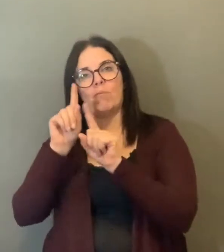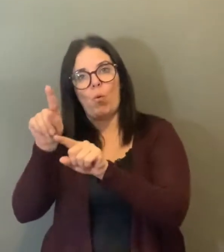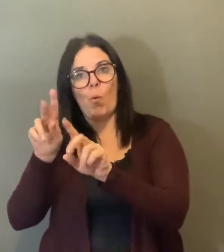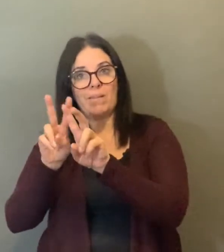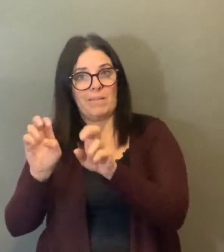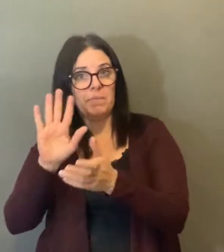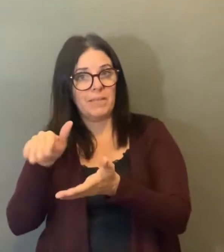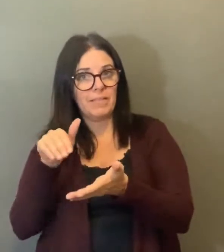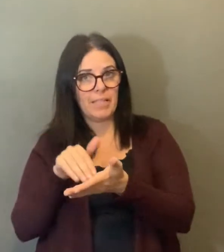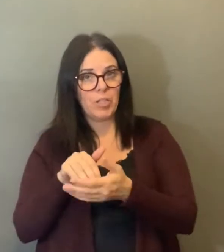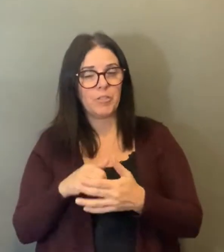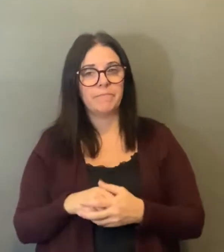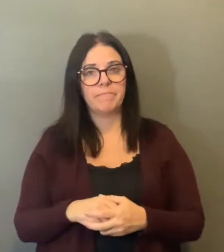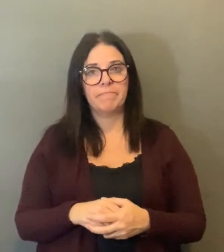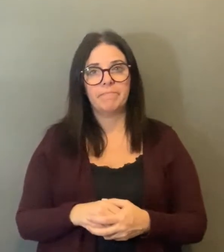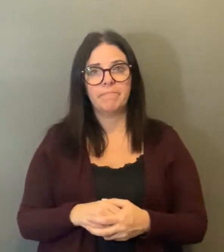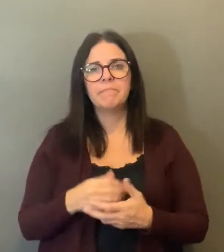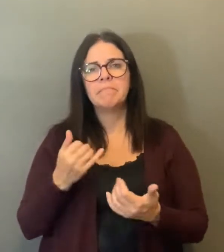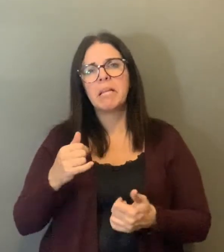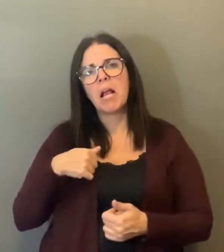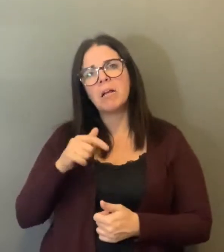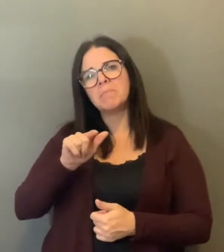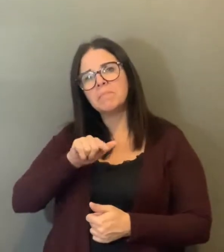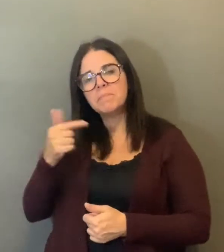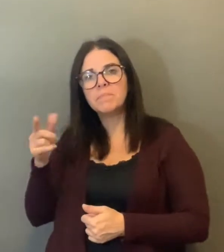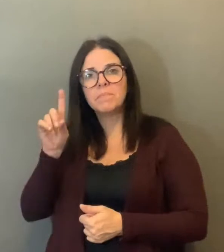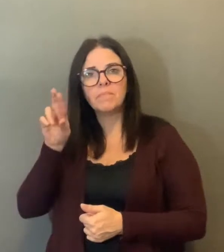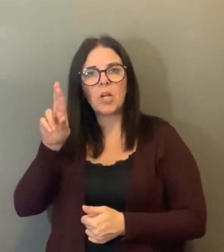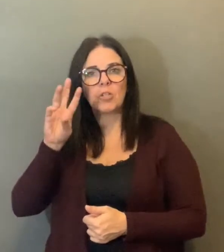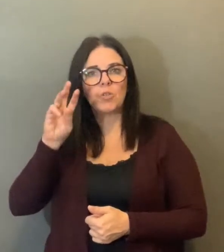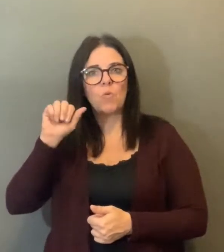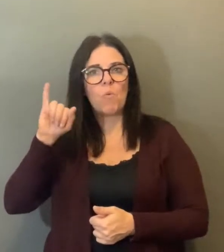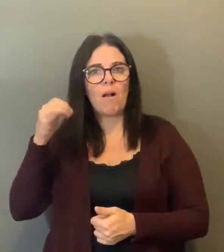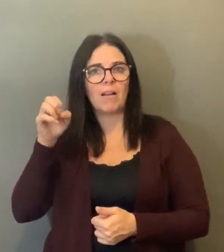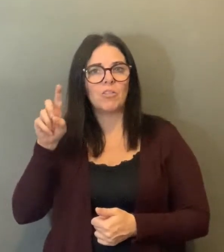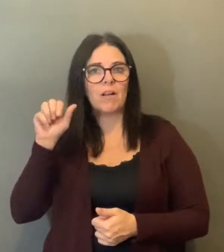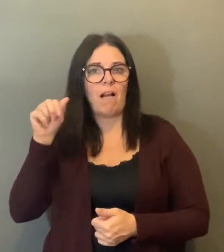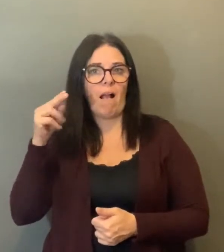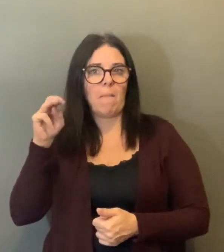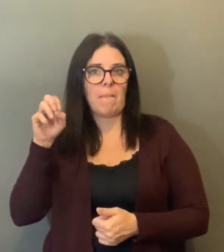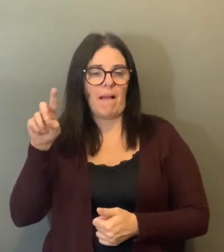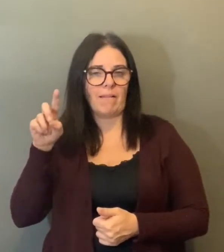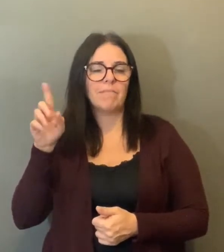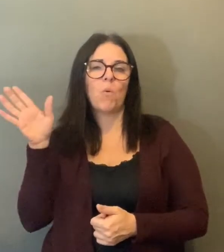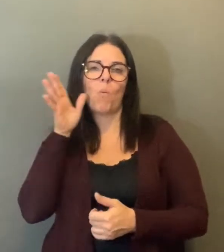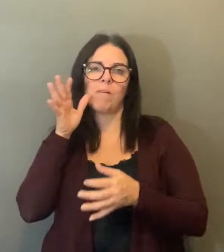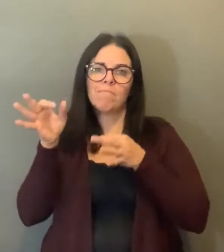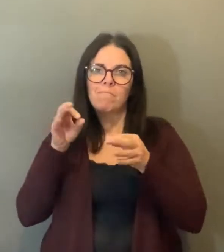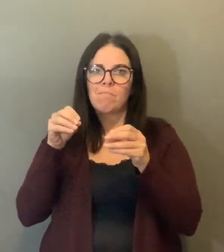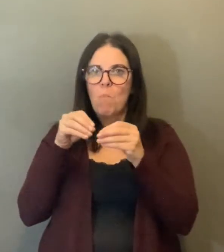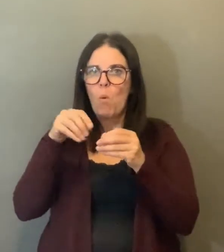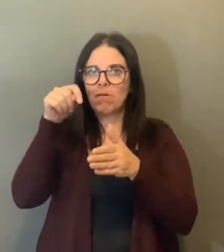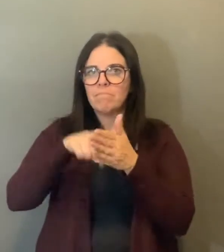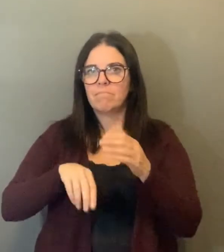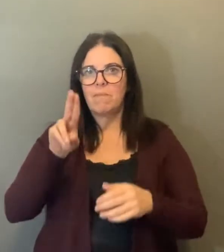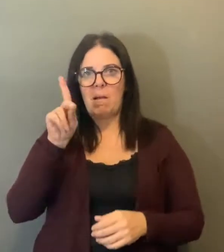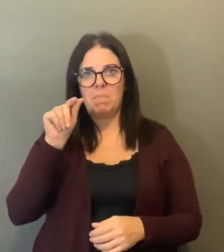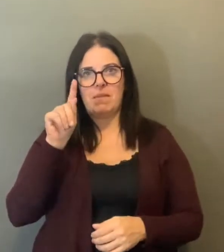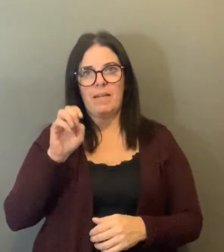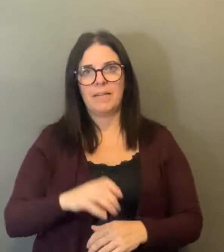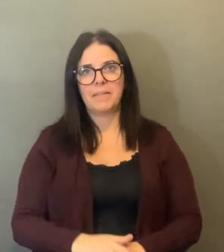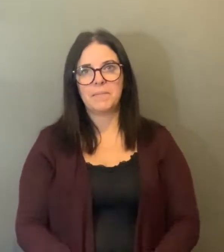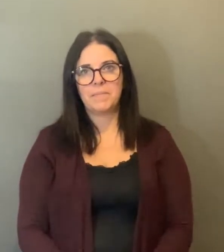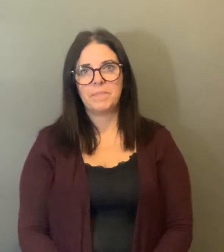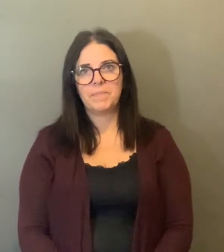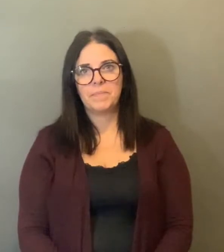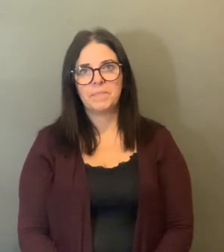Good morning everyone. I hope everyone had a good Easter and everyone followed our public health recommendations, stayed home mostly, maintain